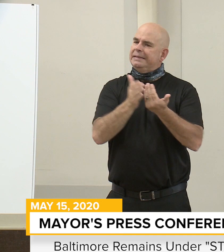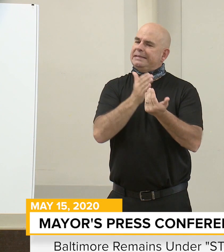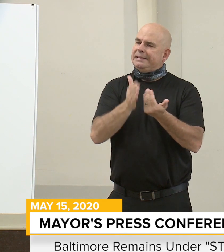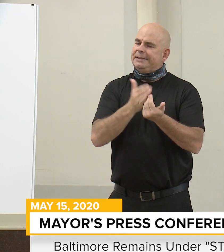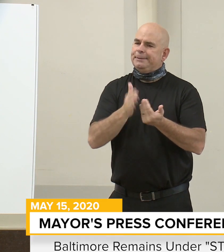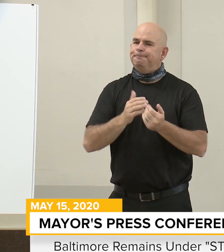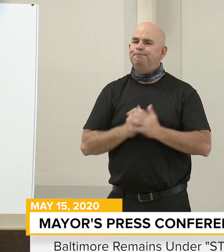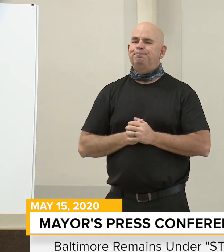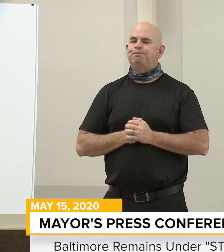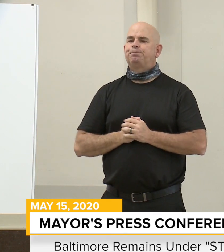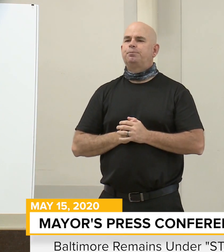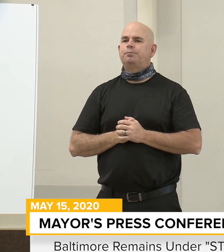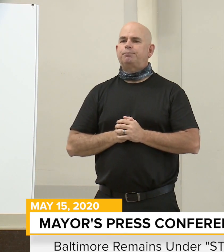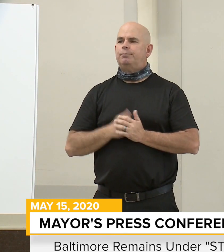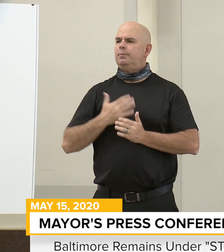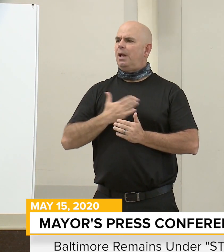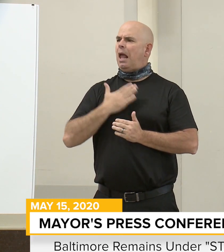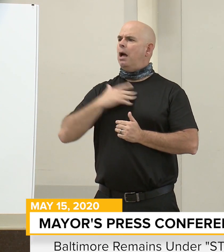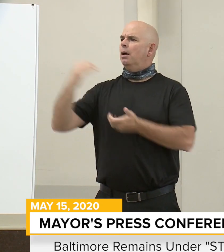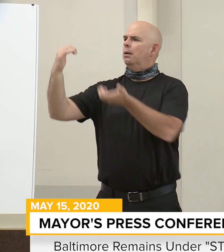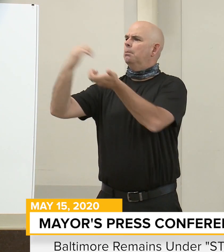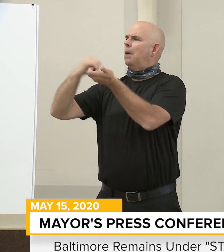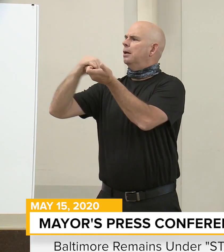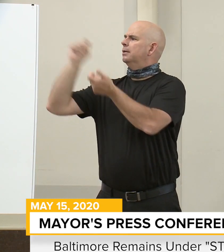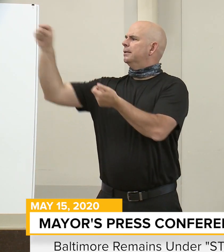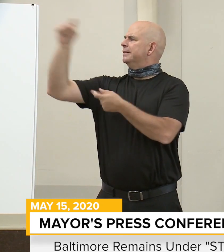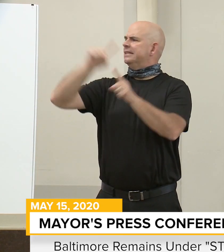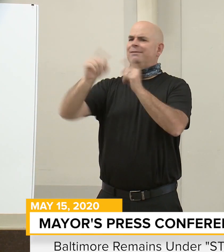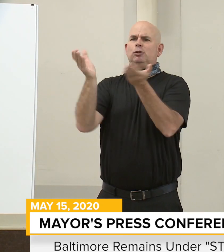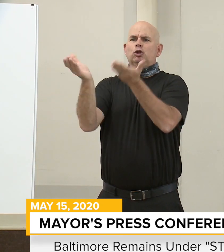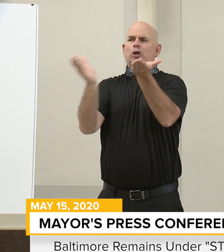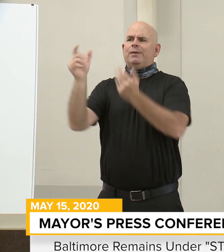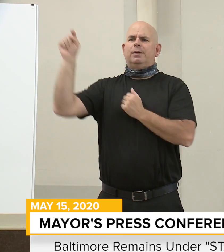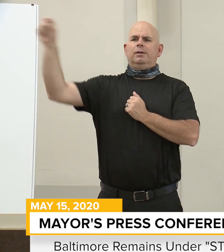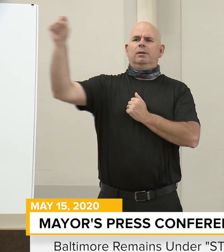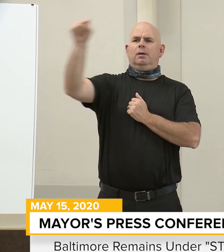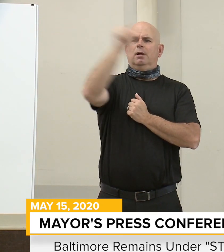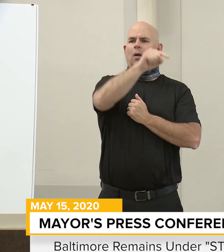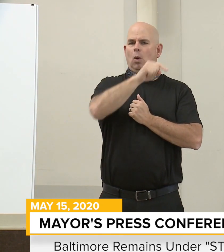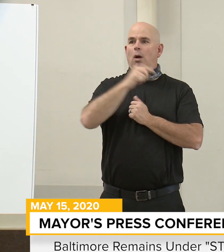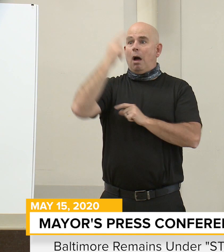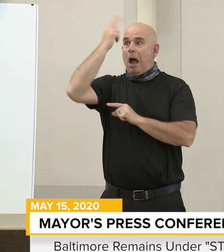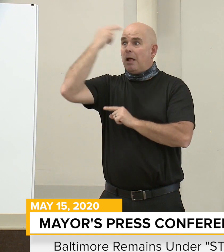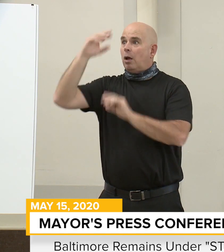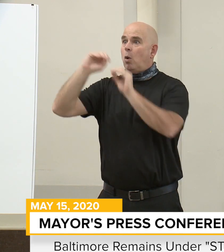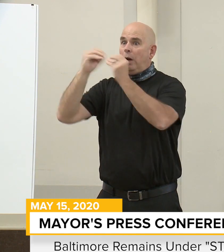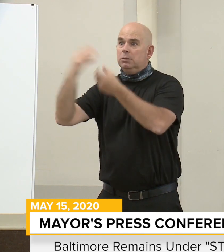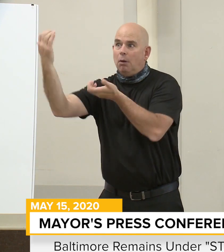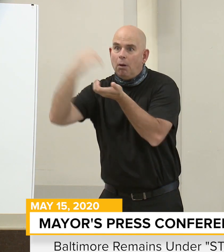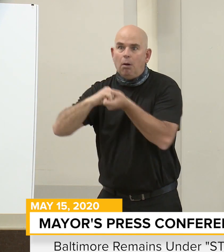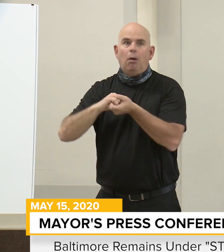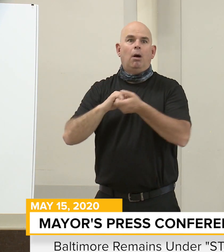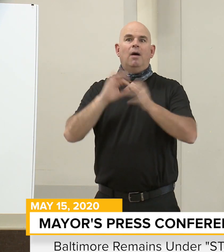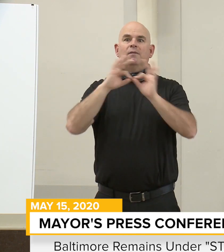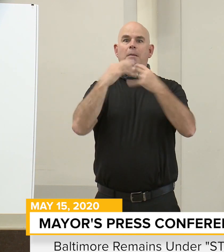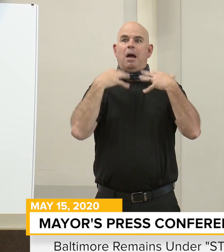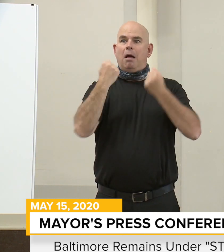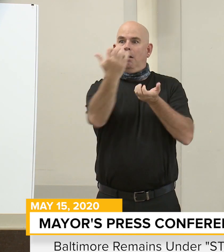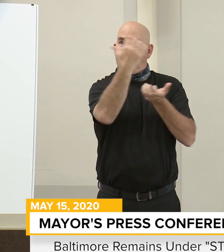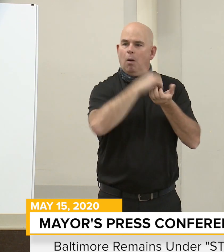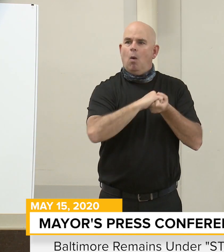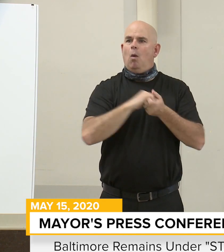partners, the Family Health Centers of Baltimore and the Archdiocese of Baltimore, for their support at our newly launched mobile testing sites.